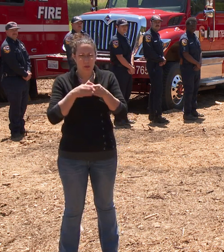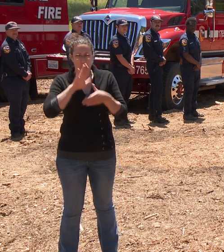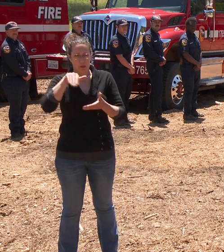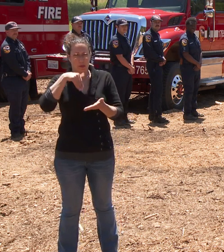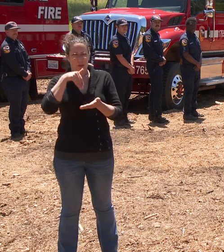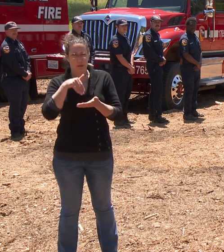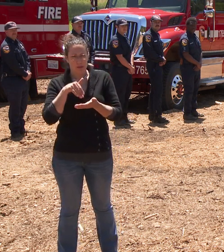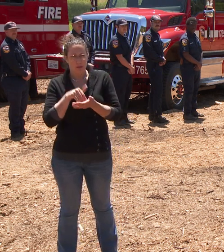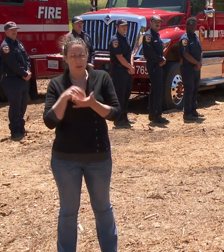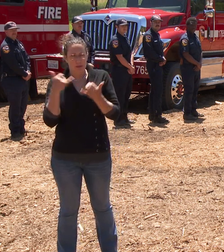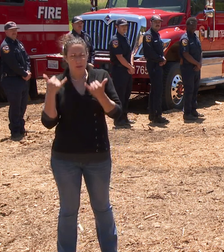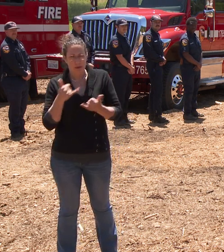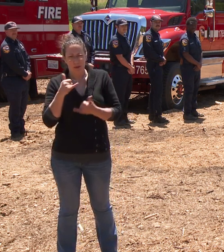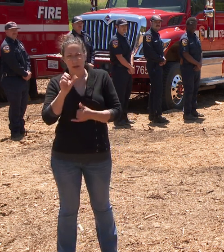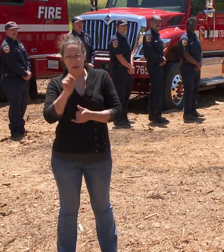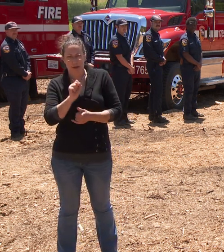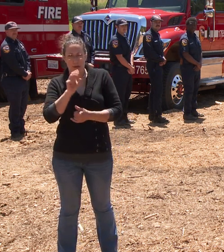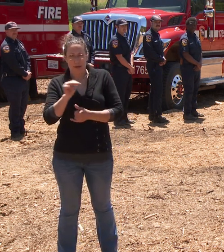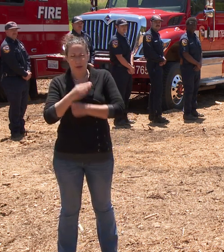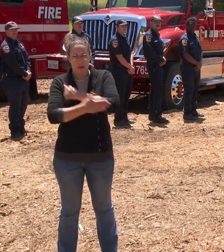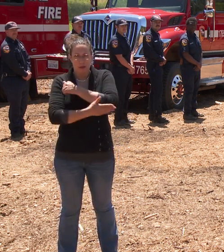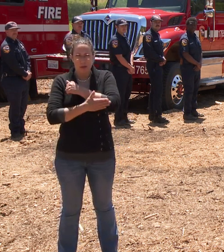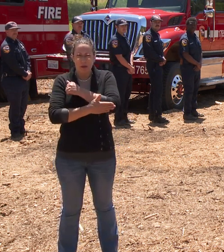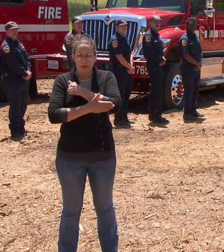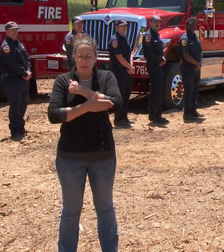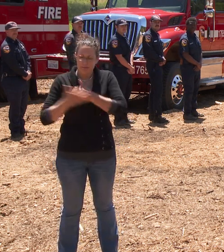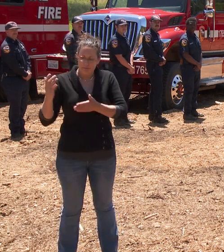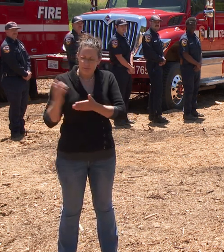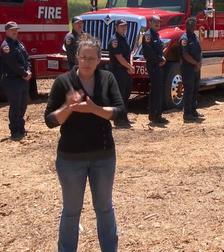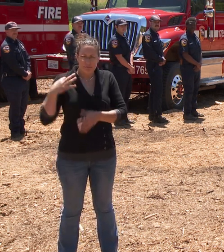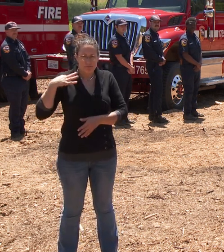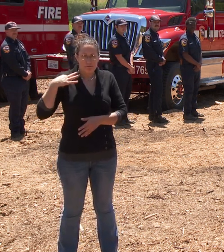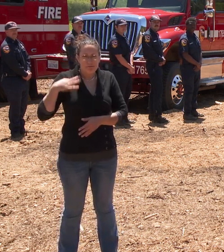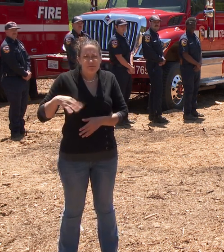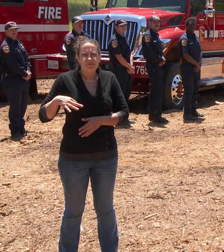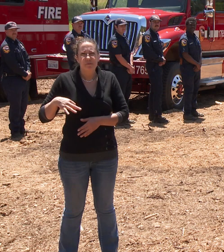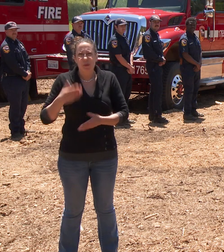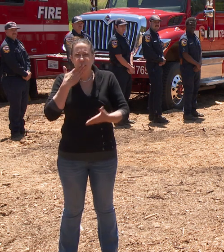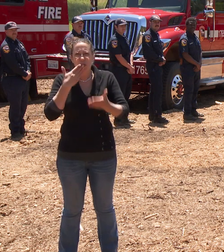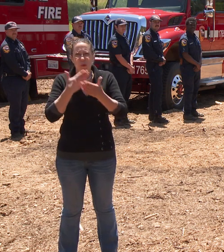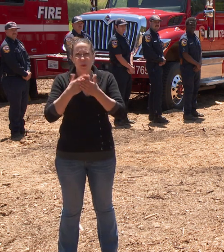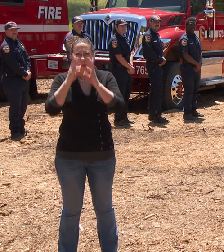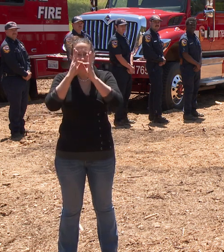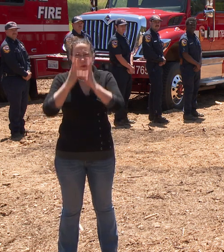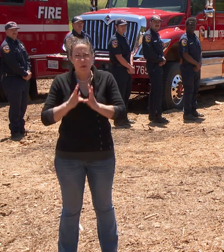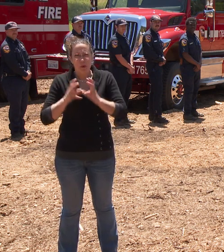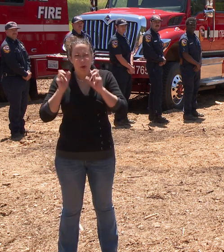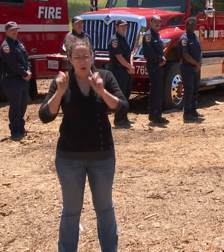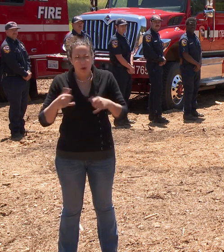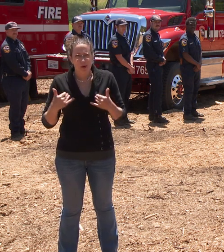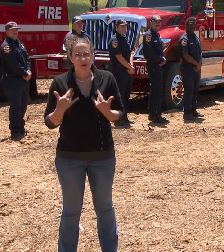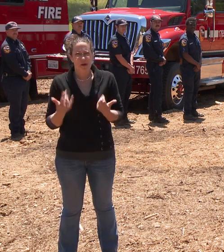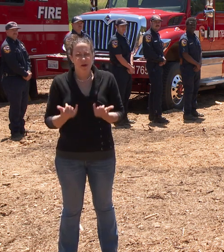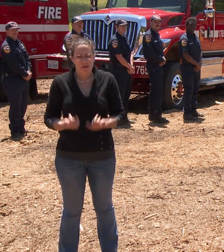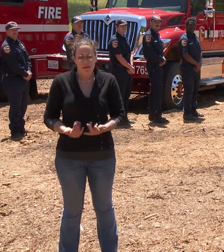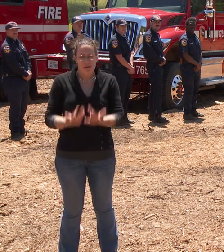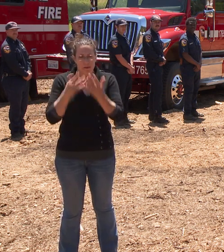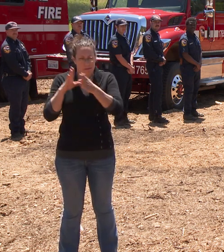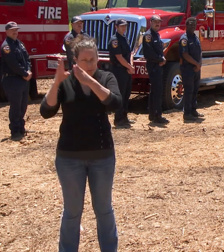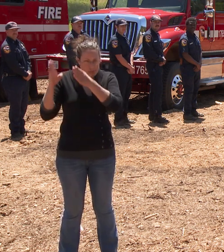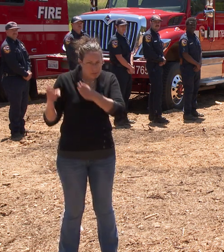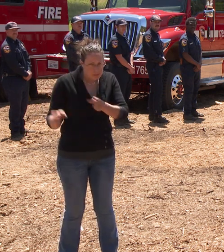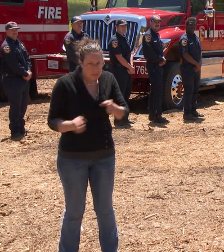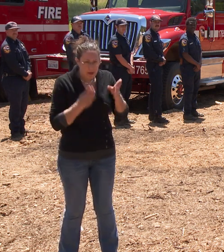here in San Mateo County took advantage of favorable weather to conduct prescribed fire operations